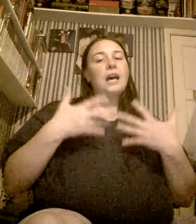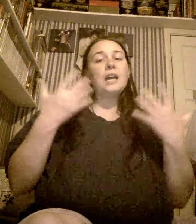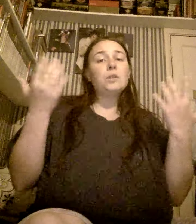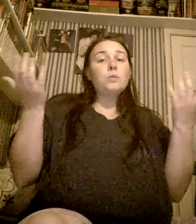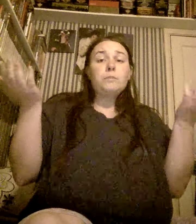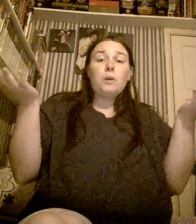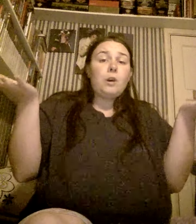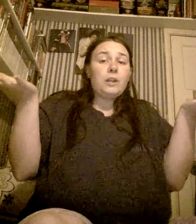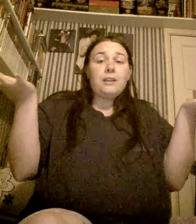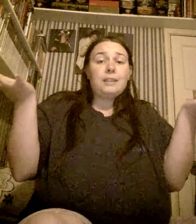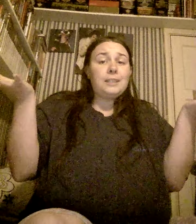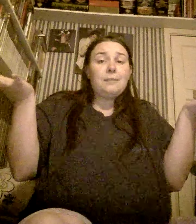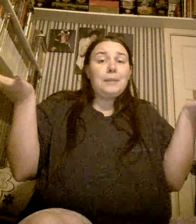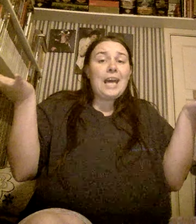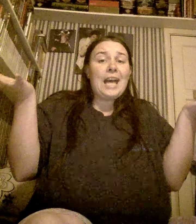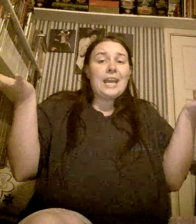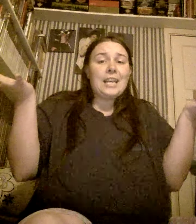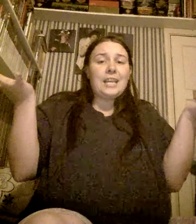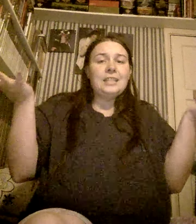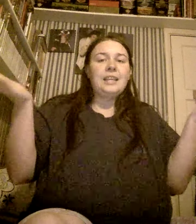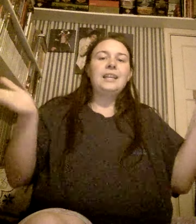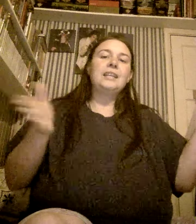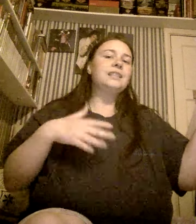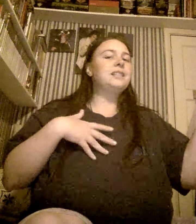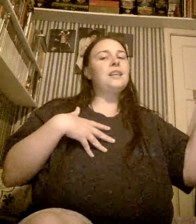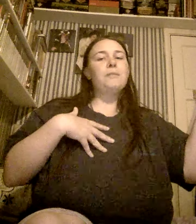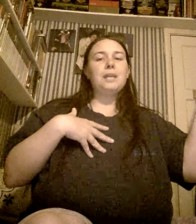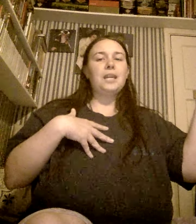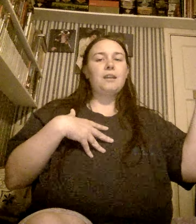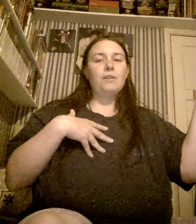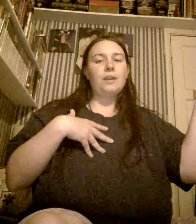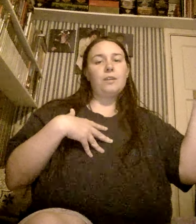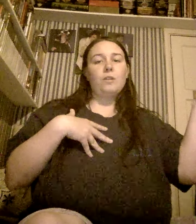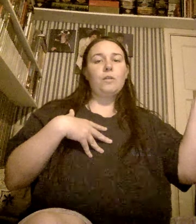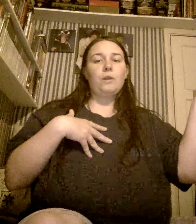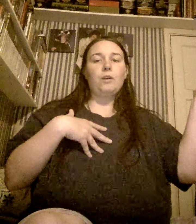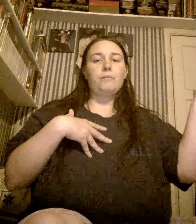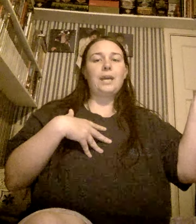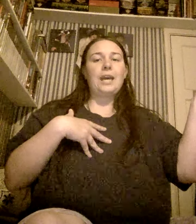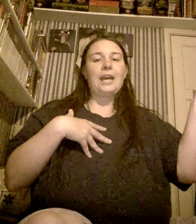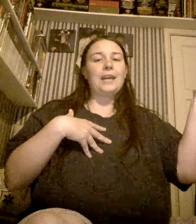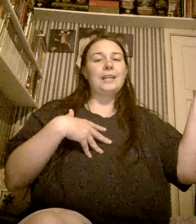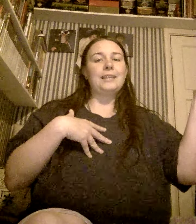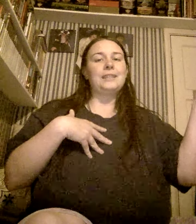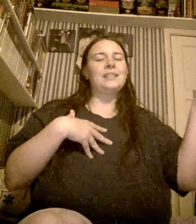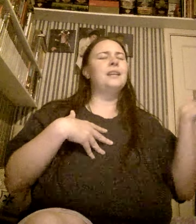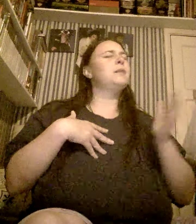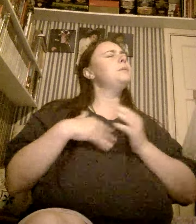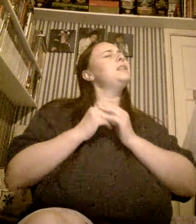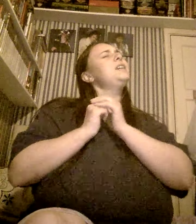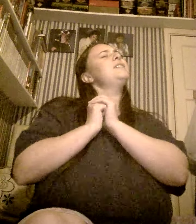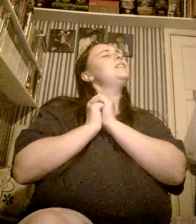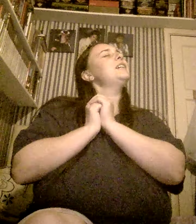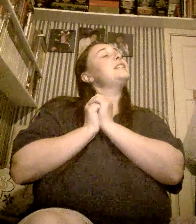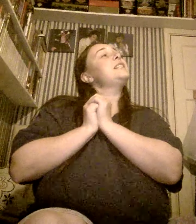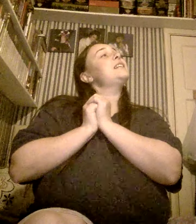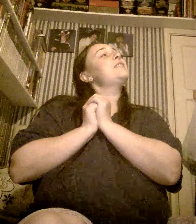lives we're born on the same planet. This is our miracle romance. We'll even miss our